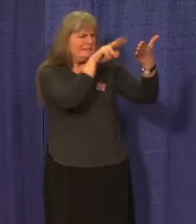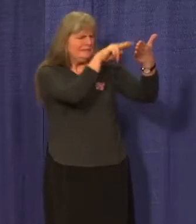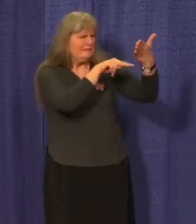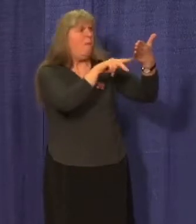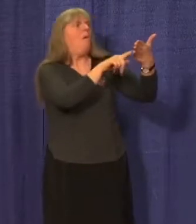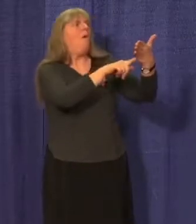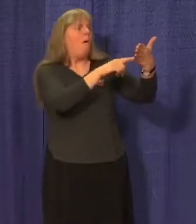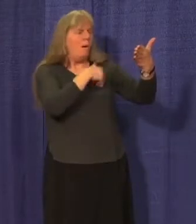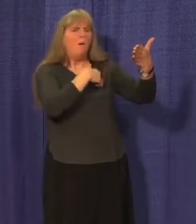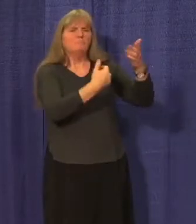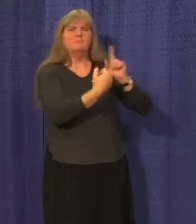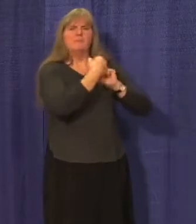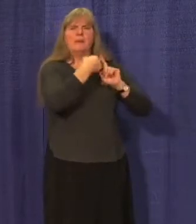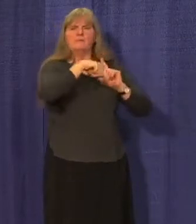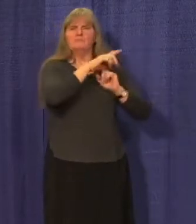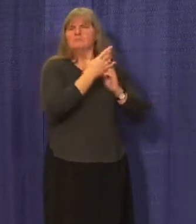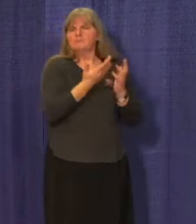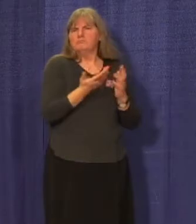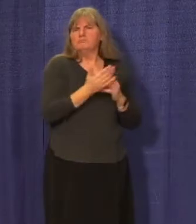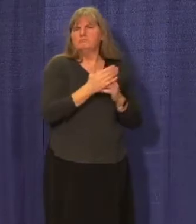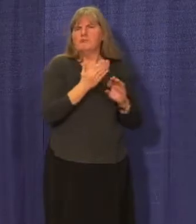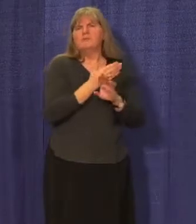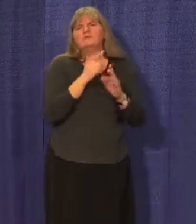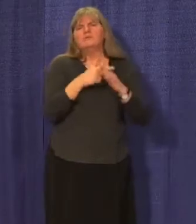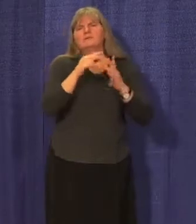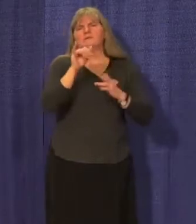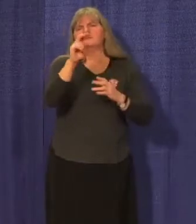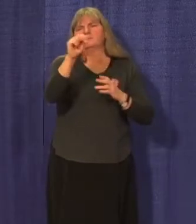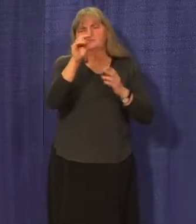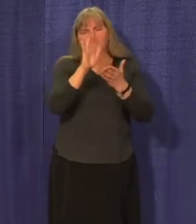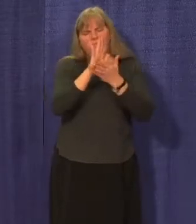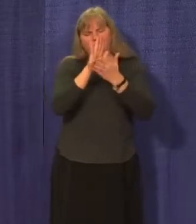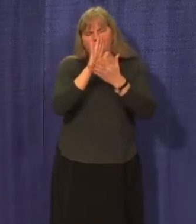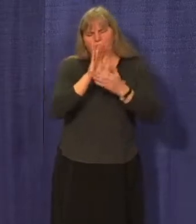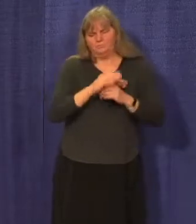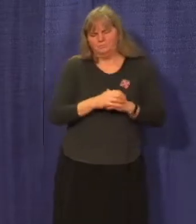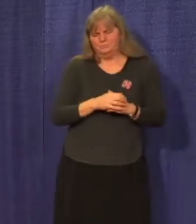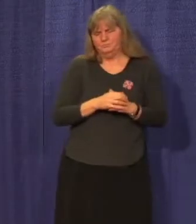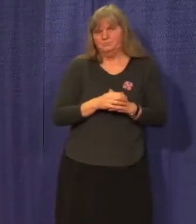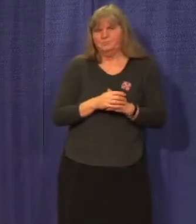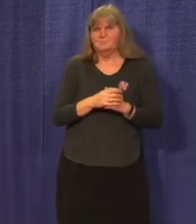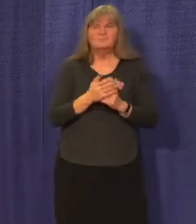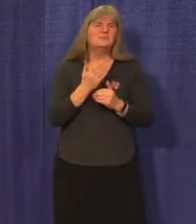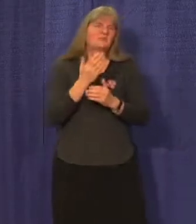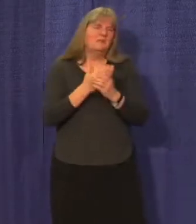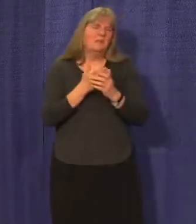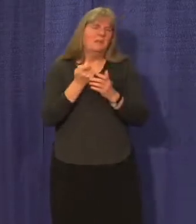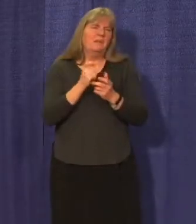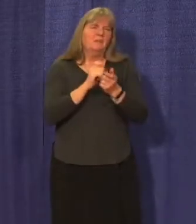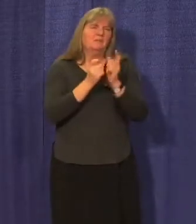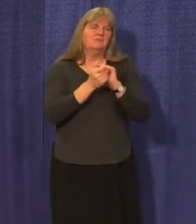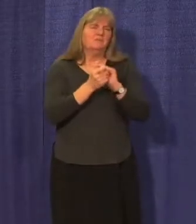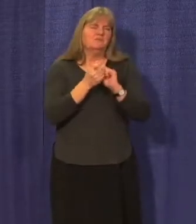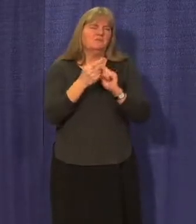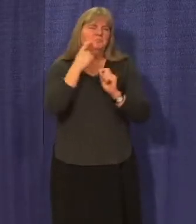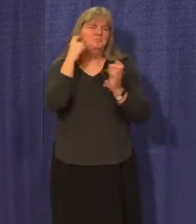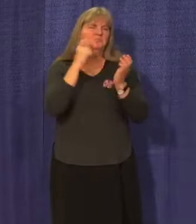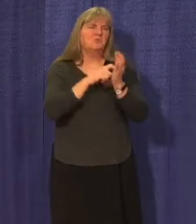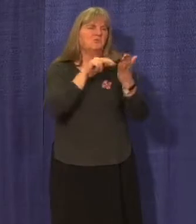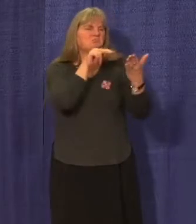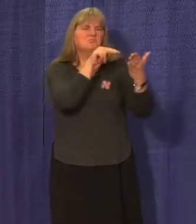.ca before returning to school in January. There may be some slight adjustments that you need to know about.